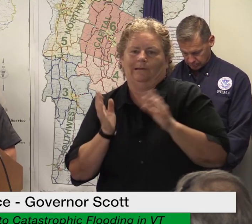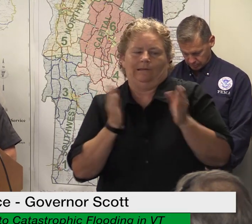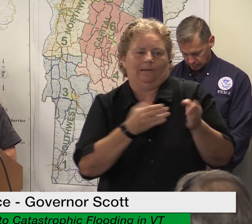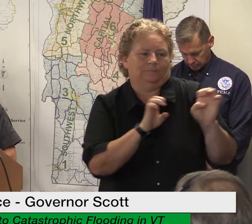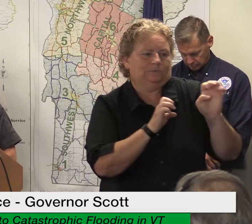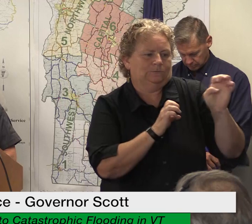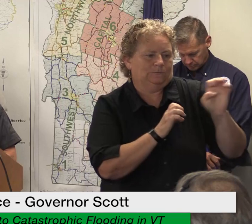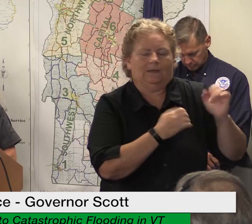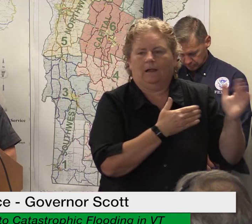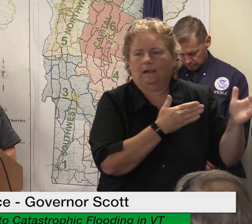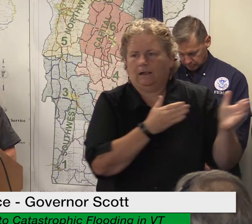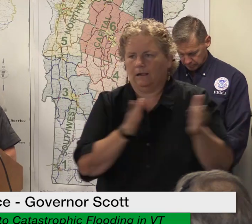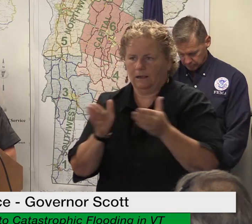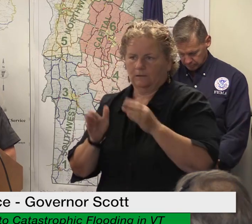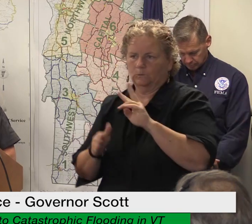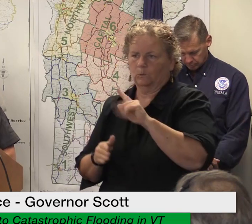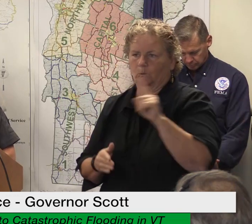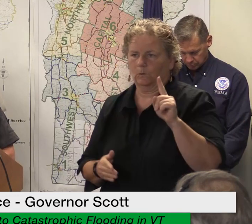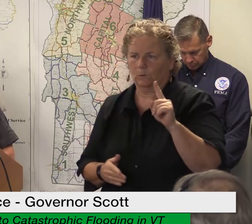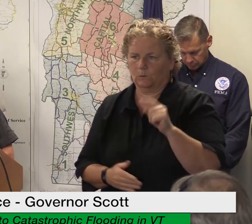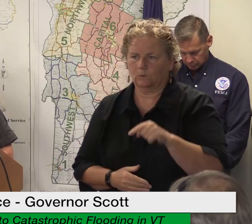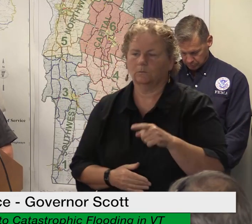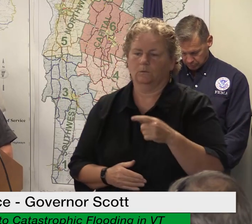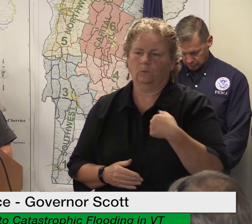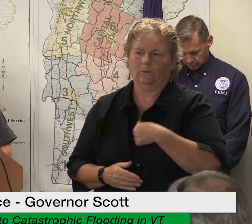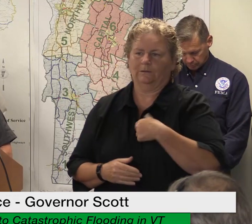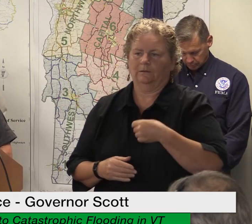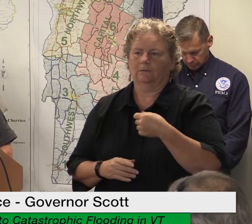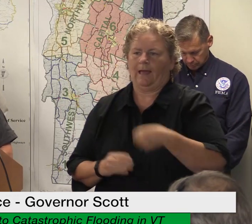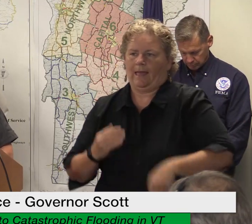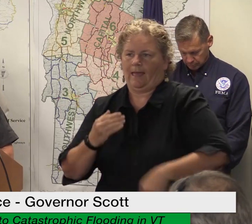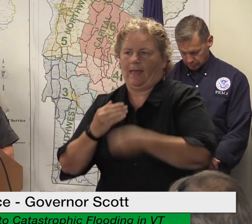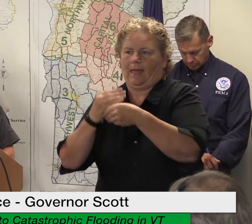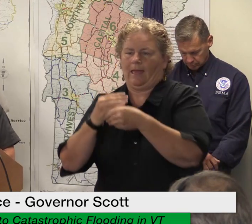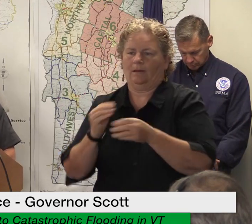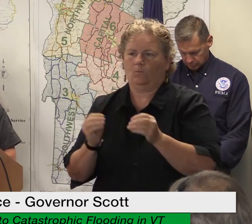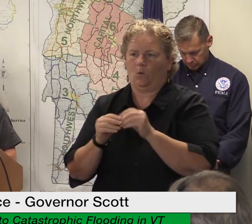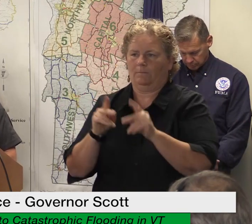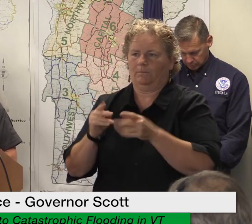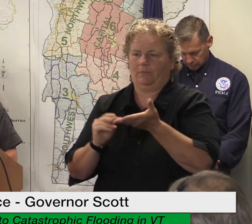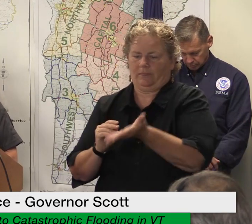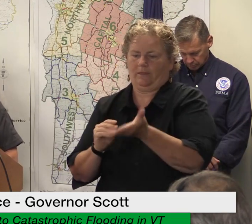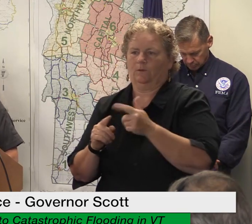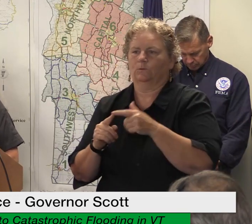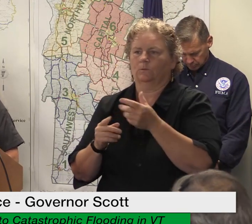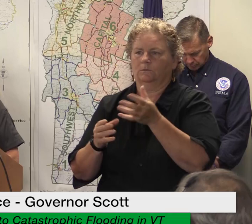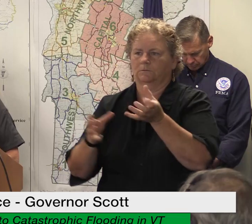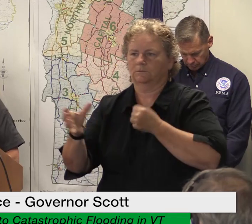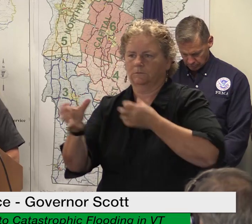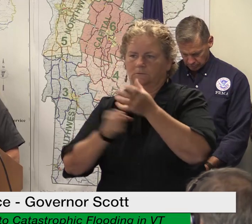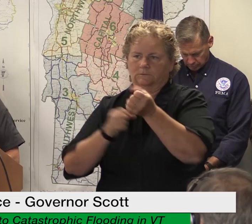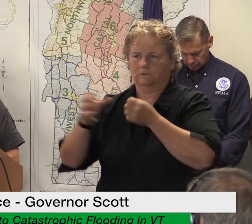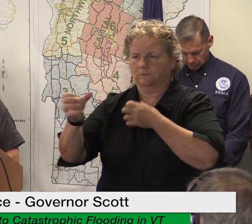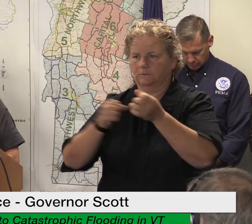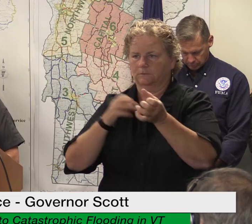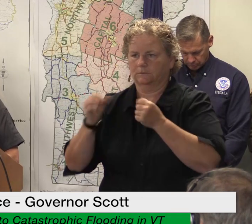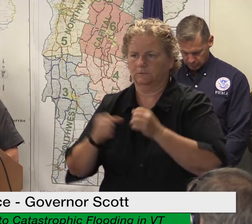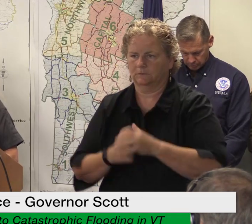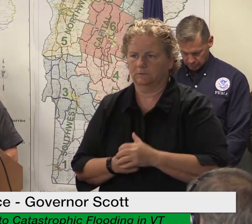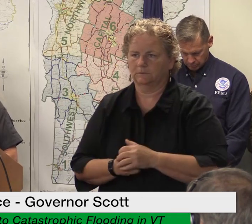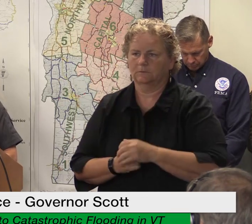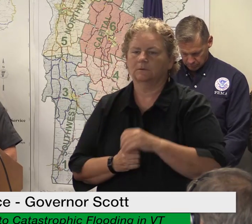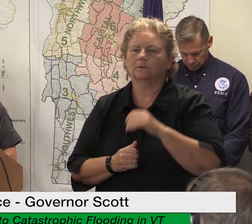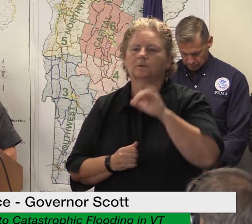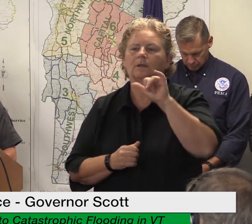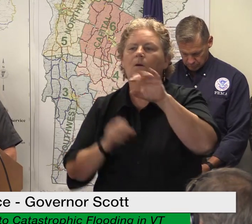resources for callbacks to those who had left messages this surge in personnel was thanks to americorps vista workers who